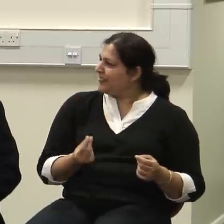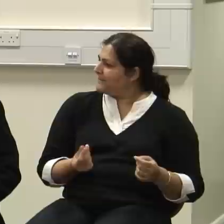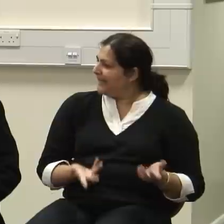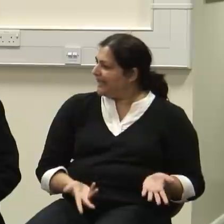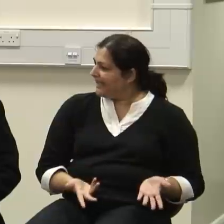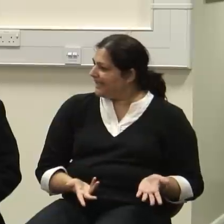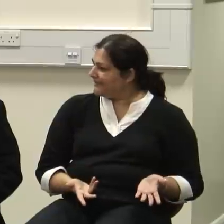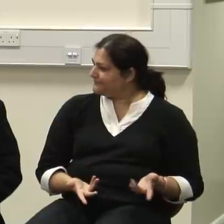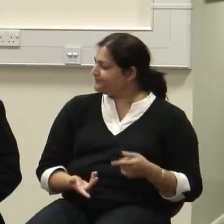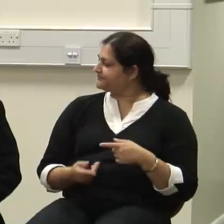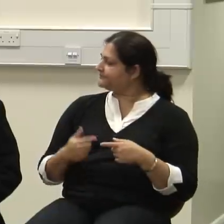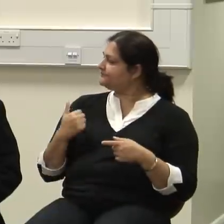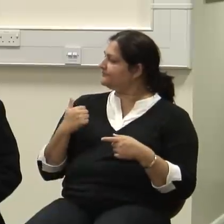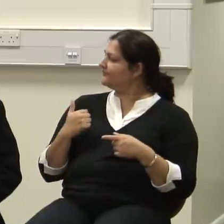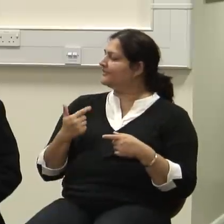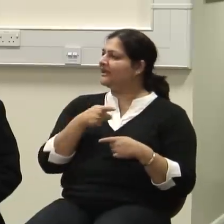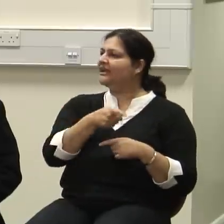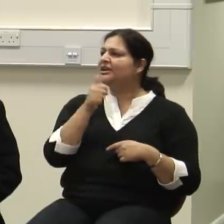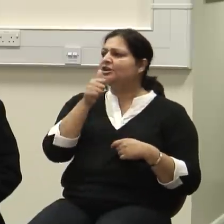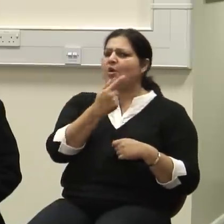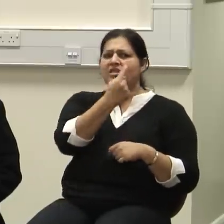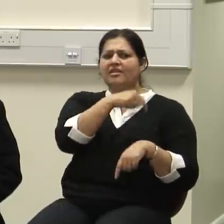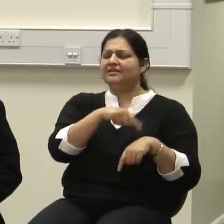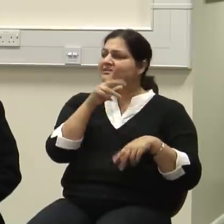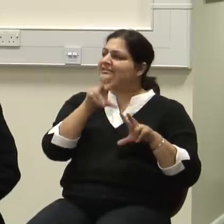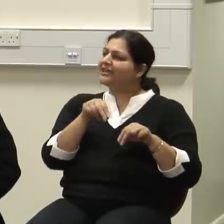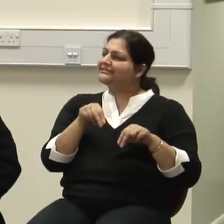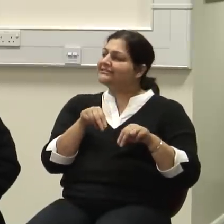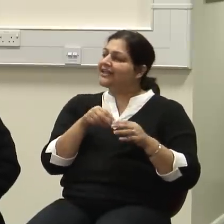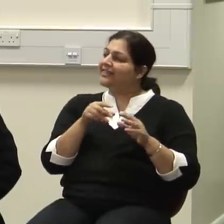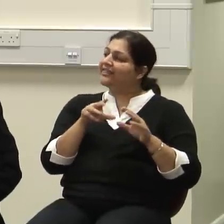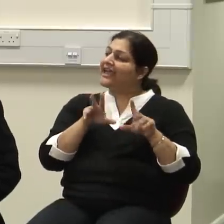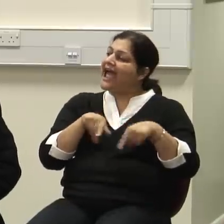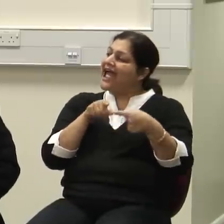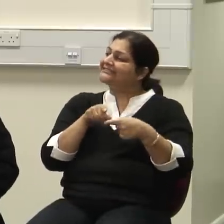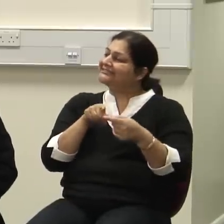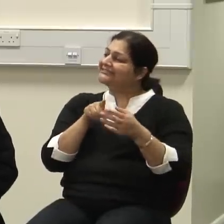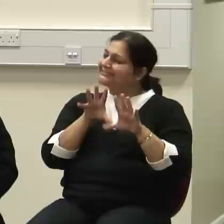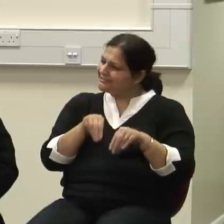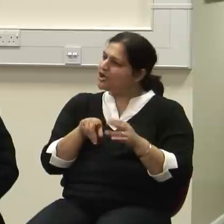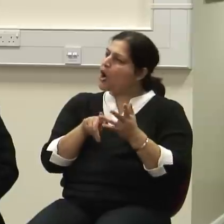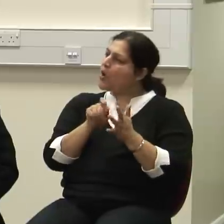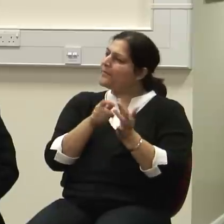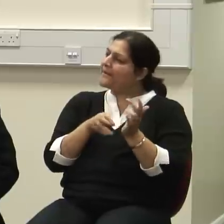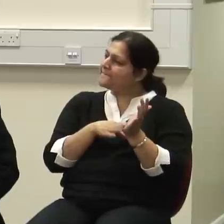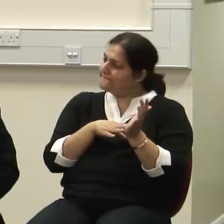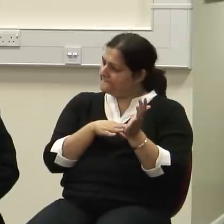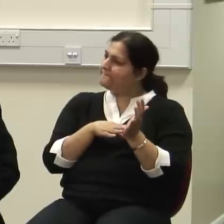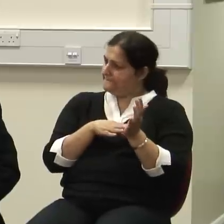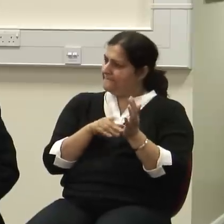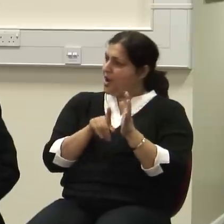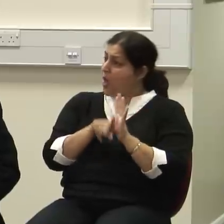politics. And to this anti-opium law. But then there was no law until 1906 at all, regulating